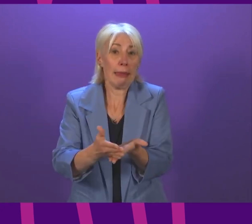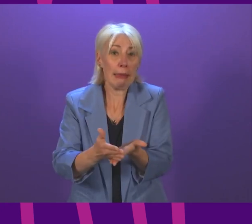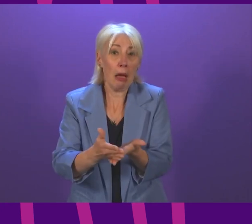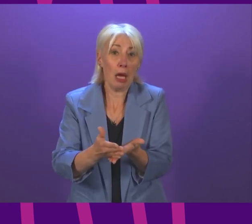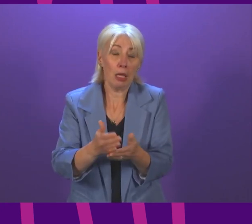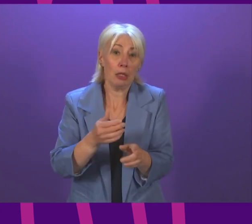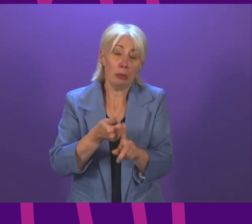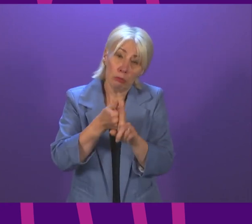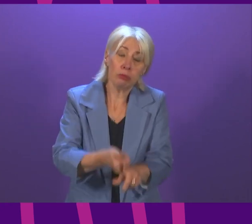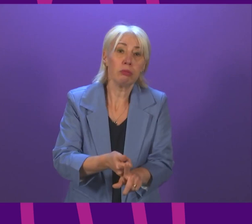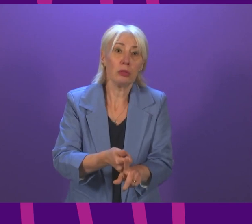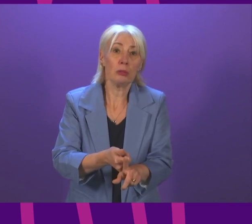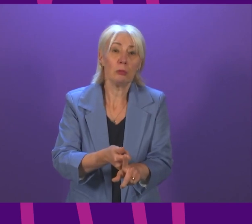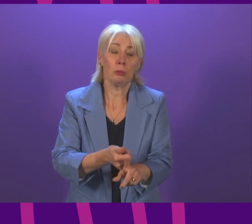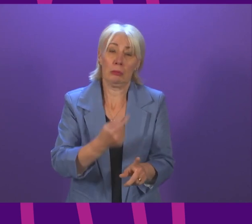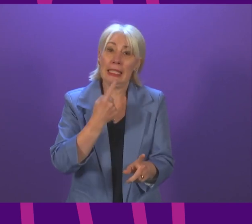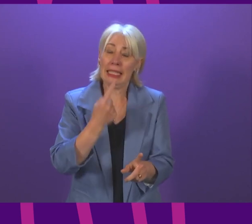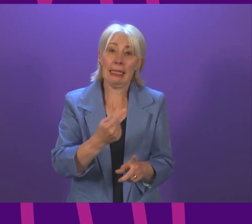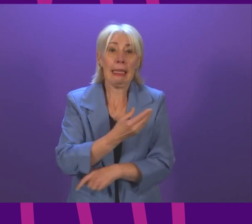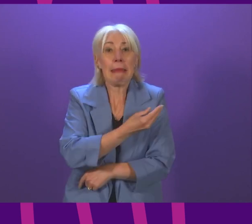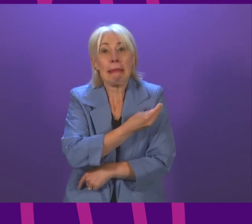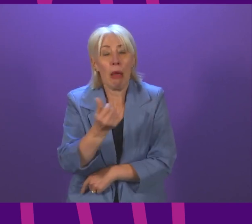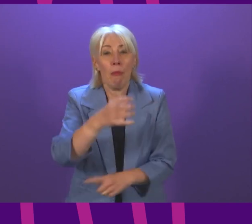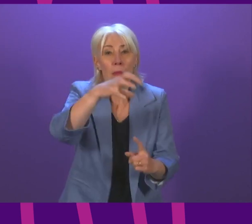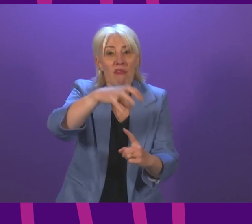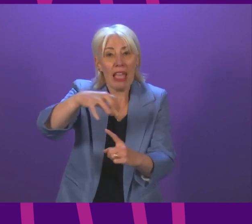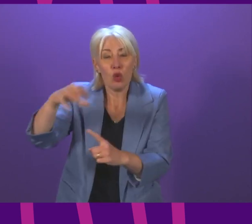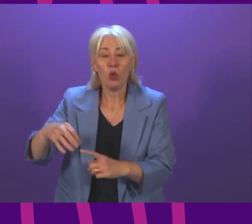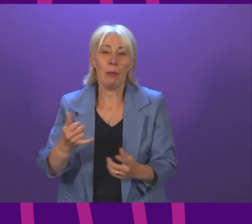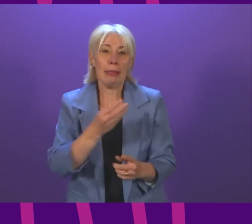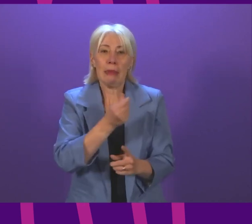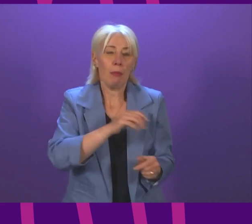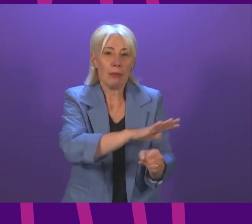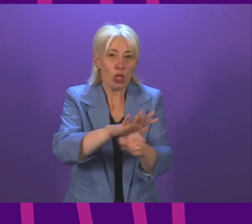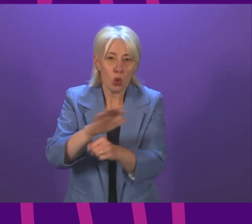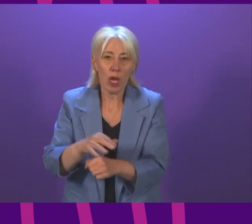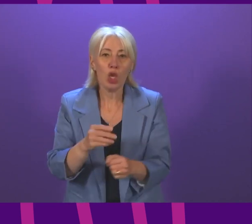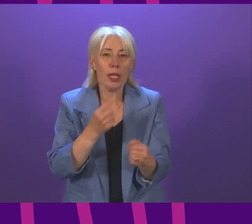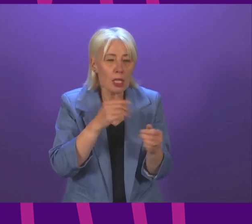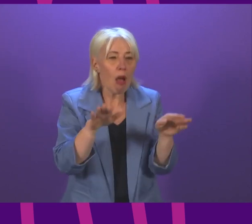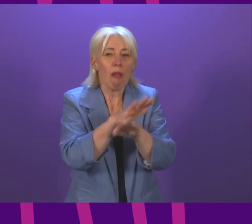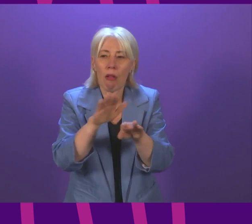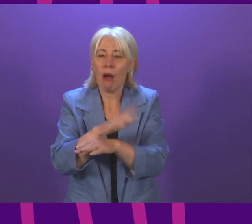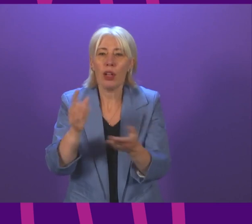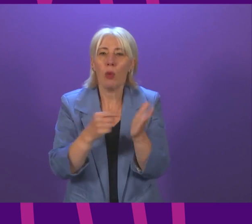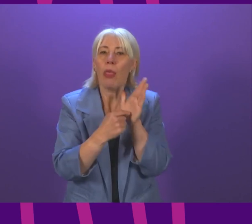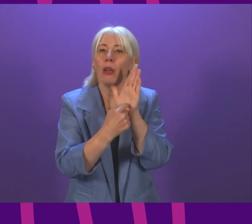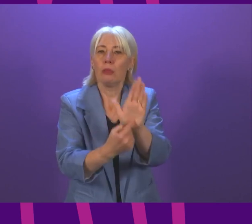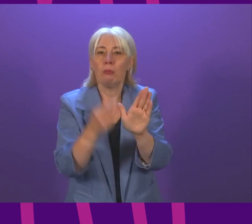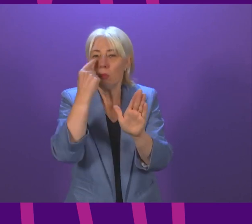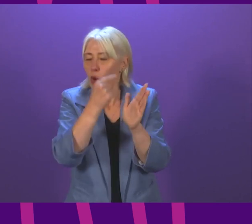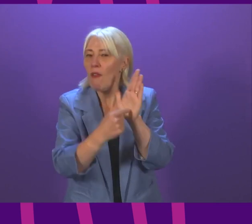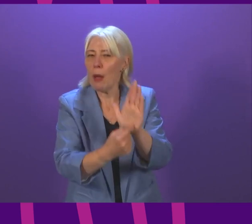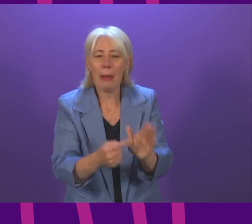emphatic. On the point about the fact that some venues and some circumstances are covered and not others, again, I'm paraphrasing and